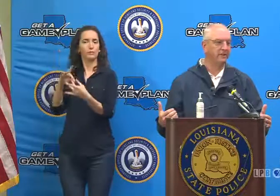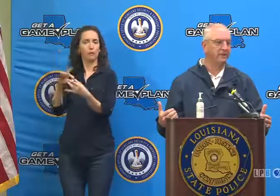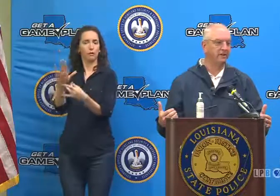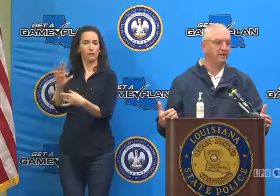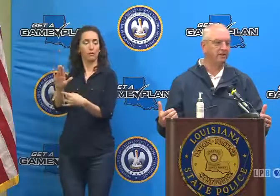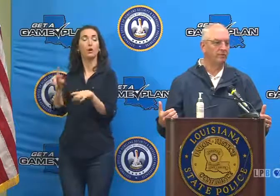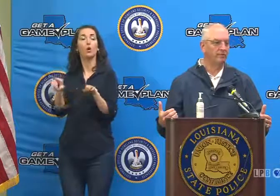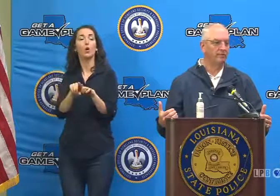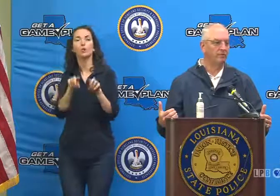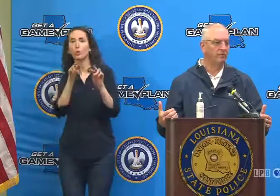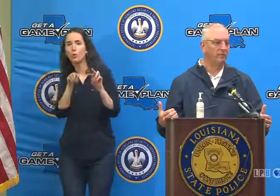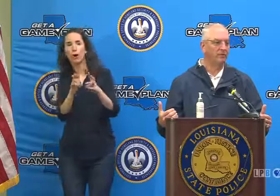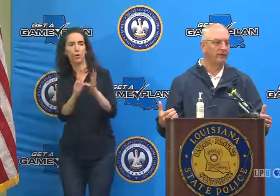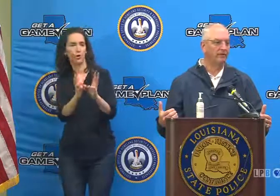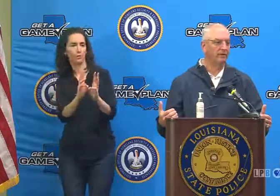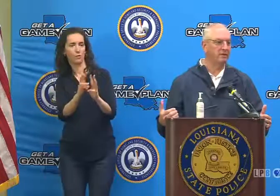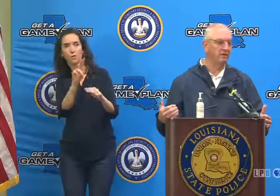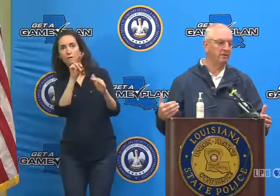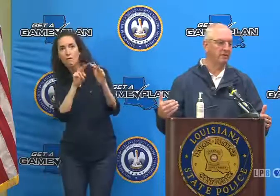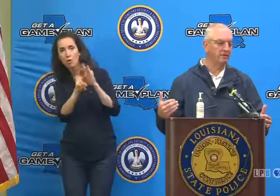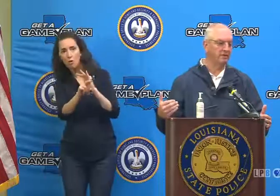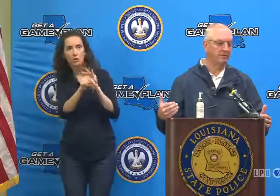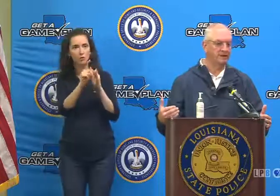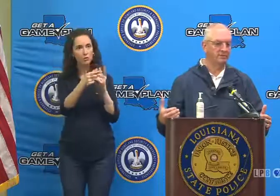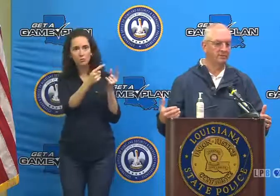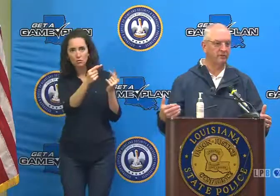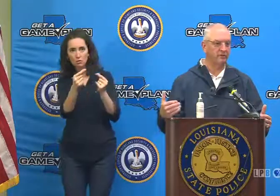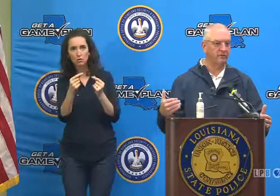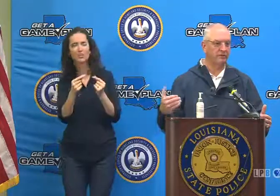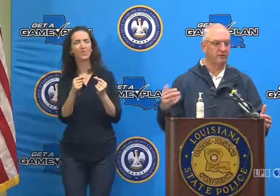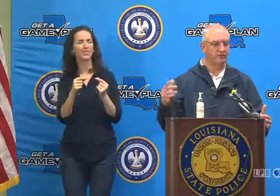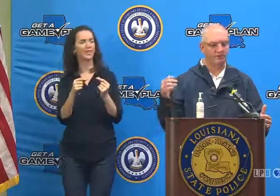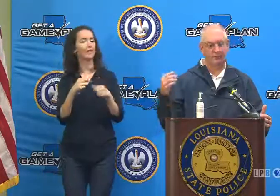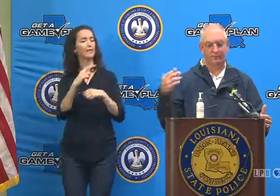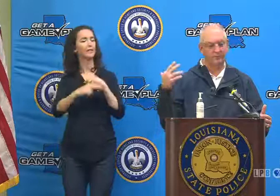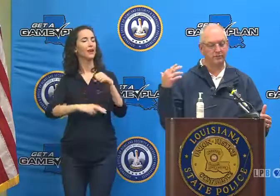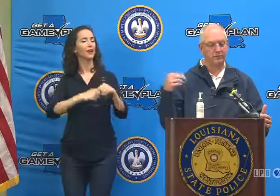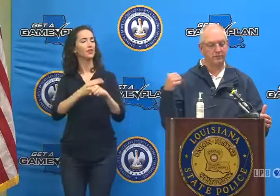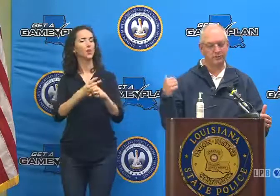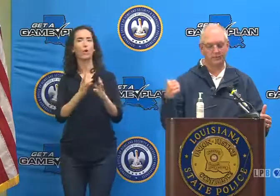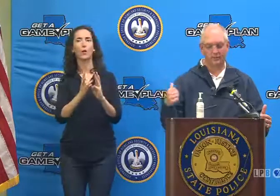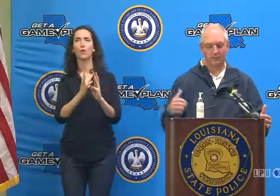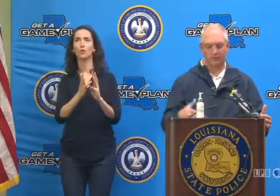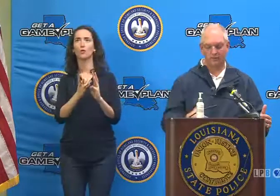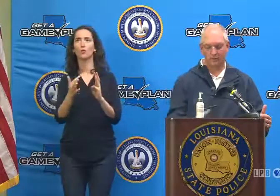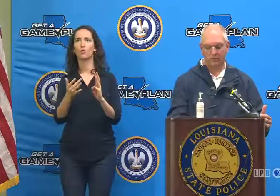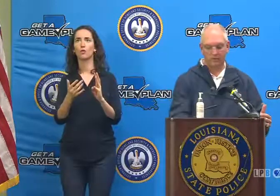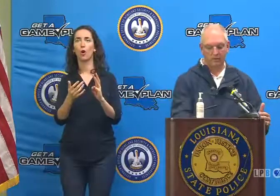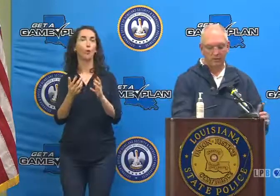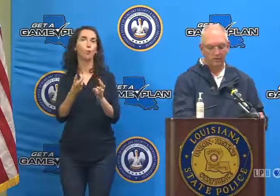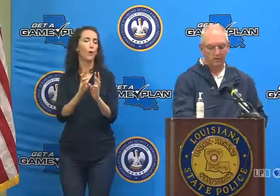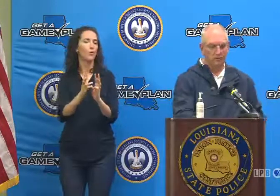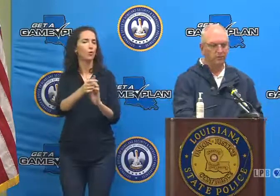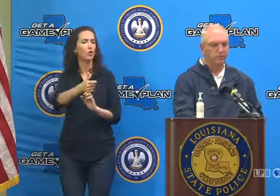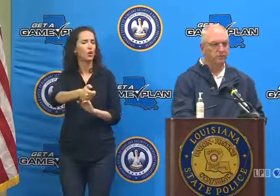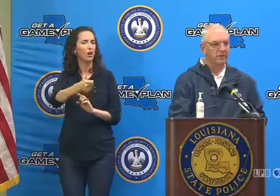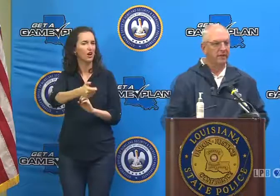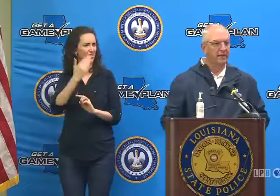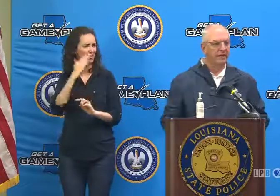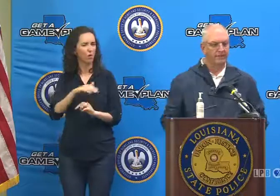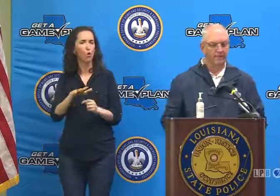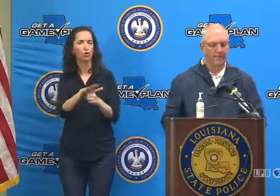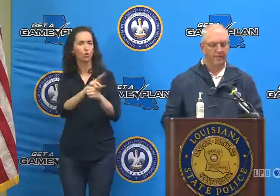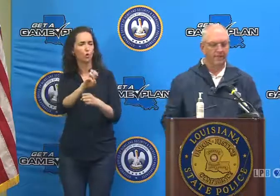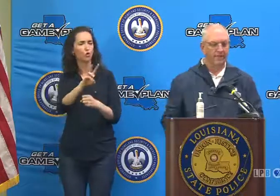the weather forecasts on the national weather, I should say the weather channel or local news